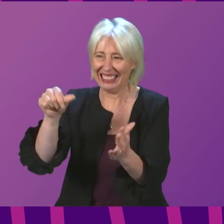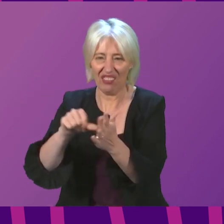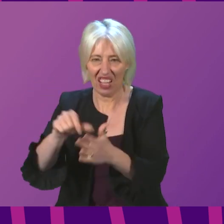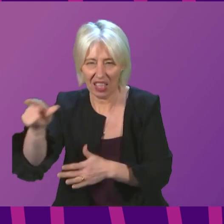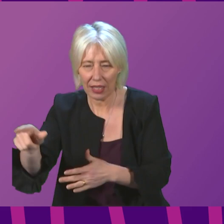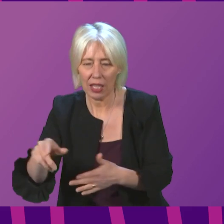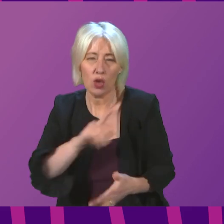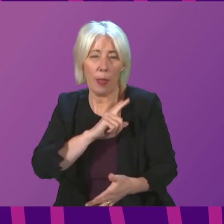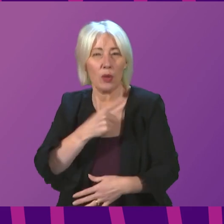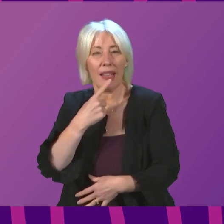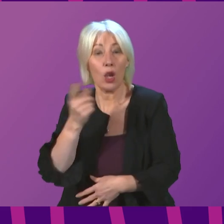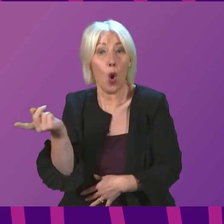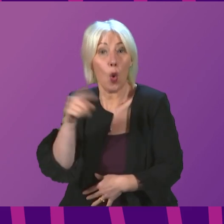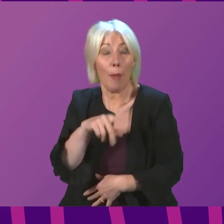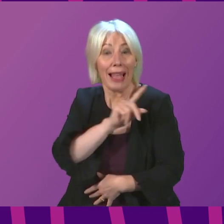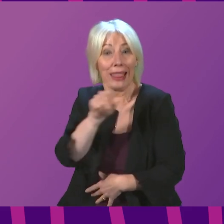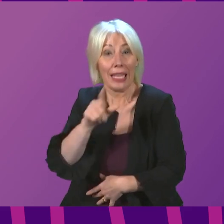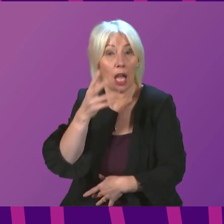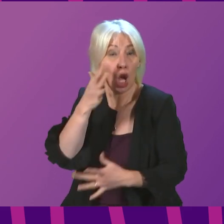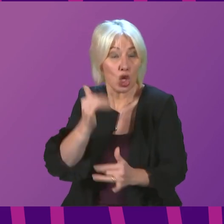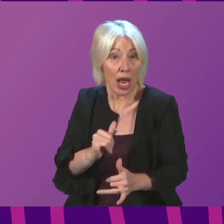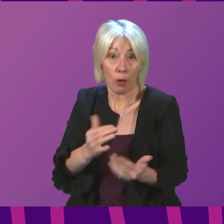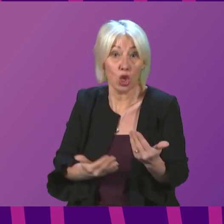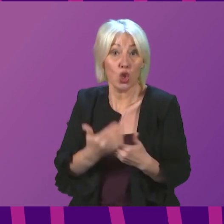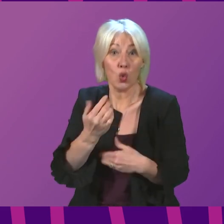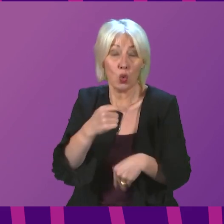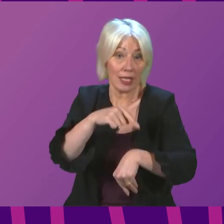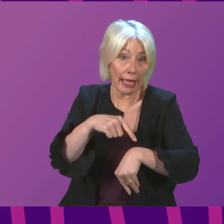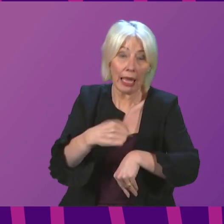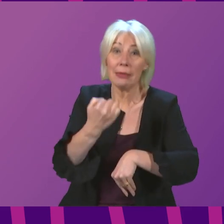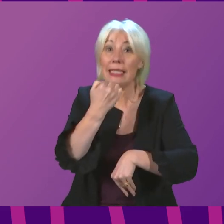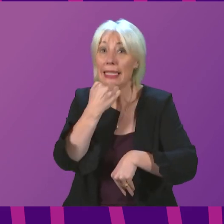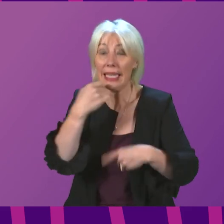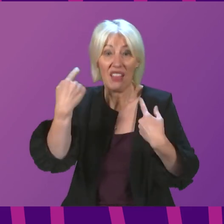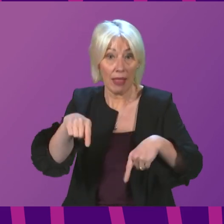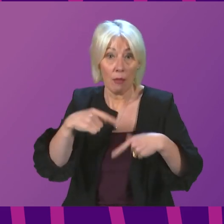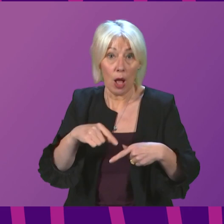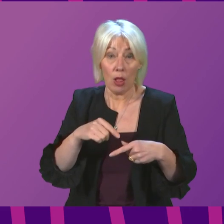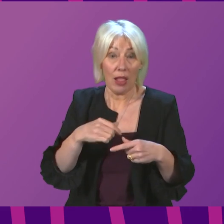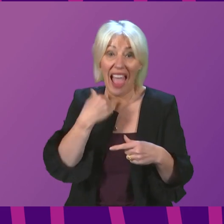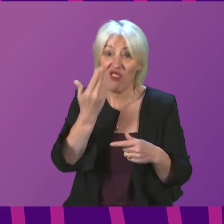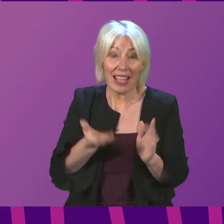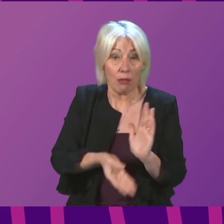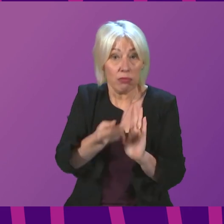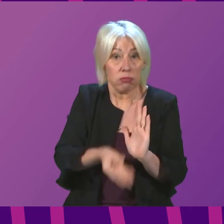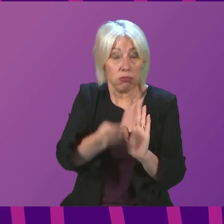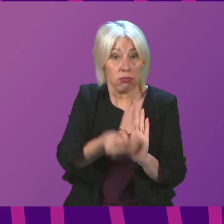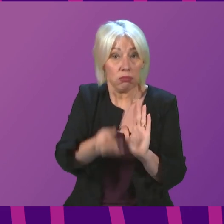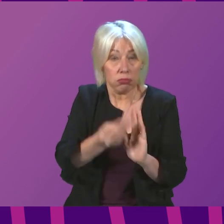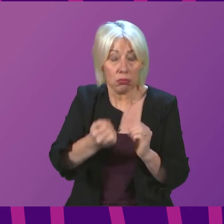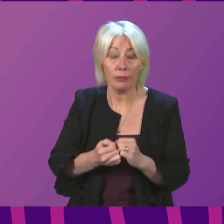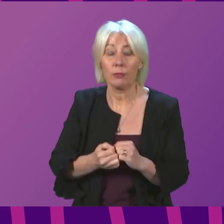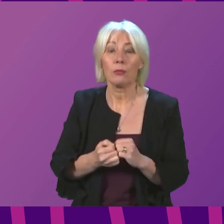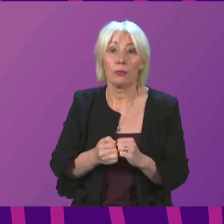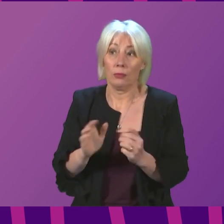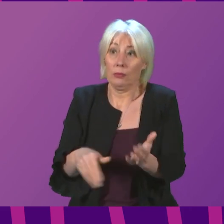later, because new slots are made available for PCR tests throughout the day. The work of ensuring that there is